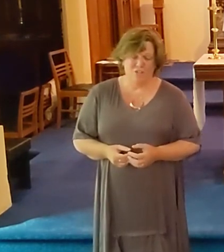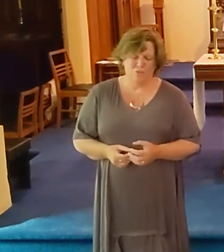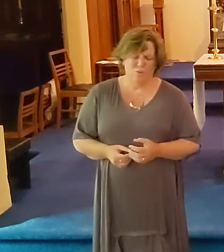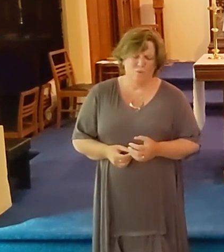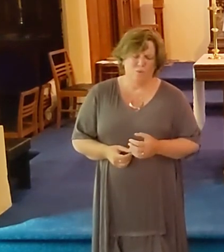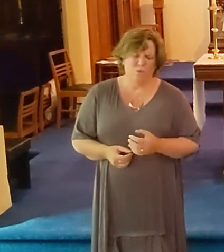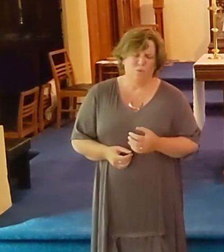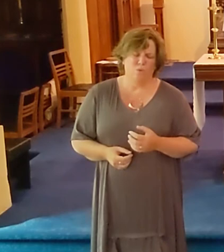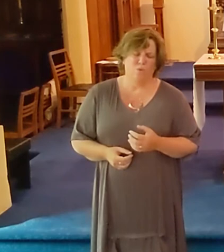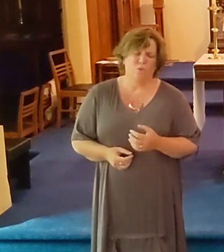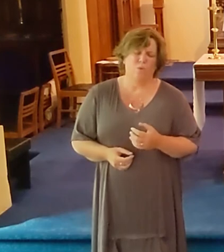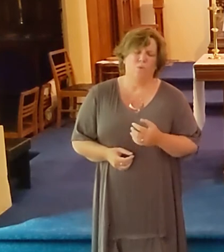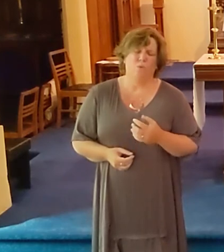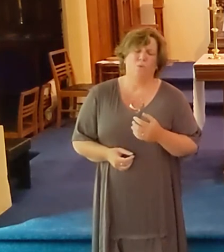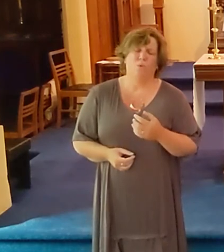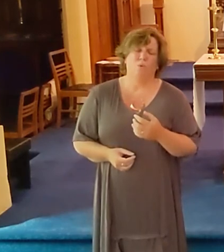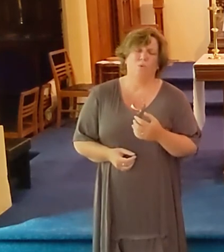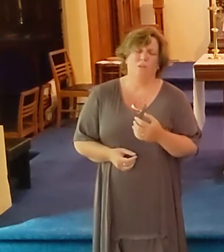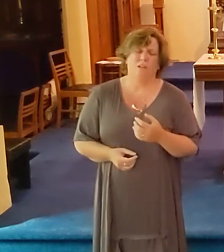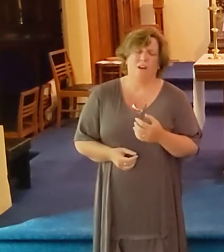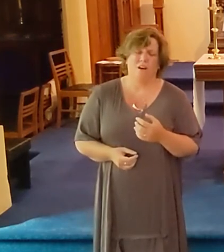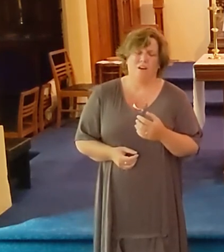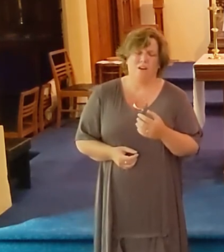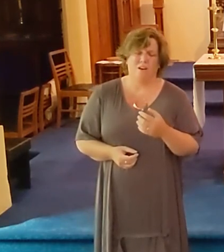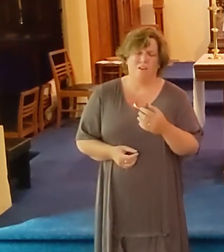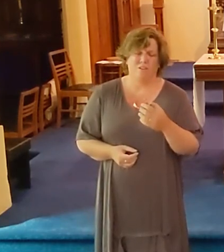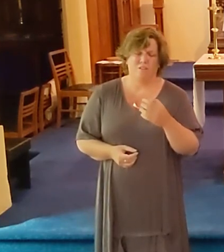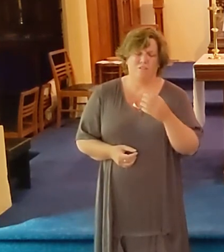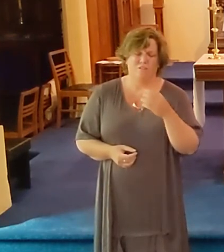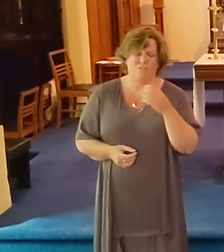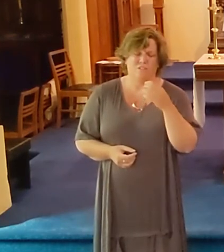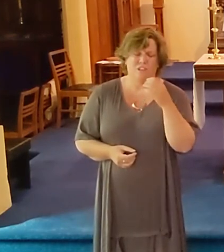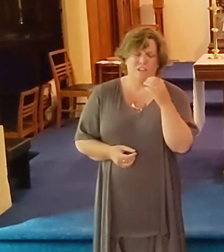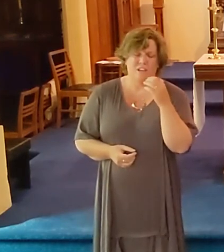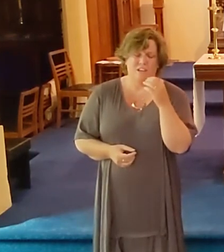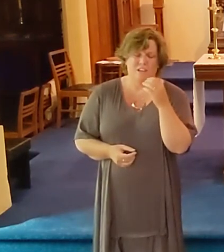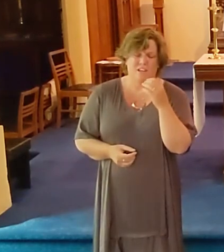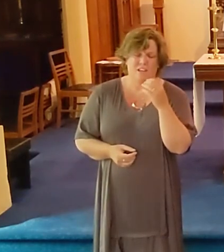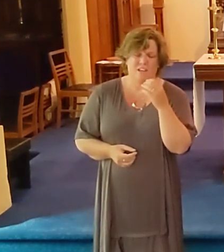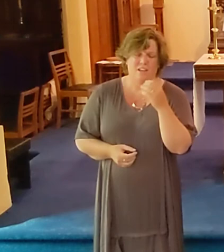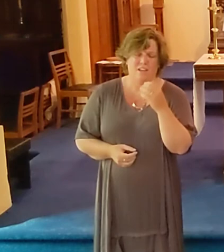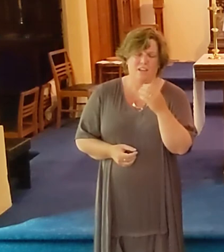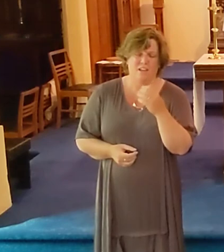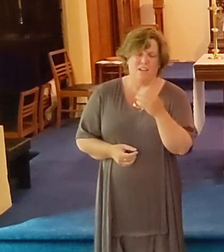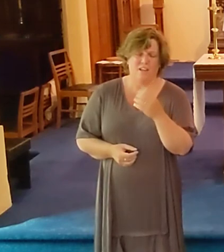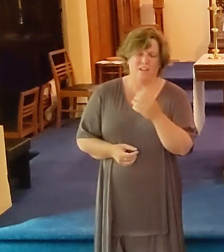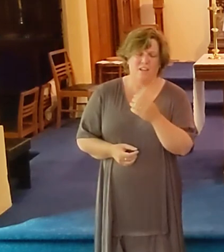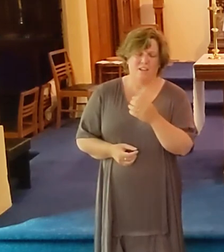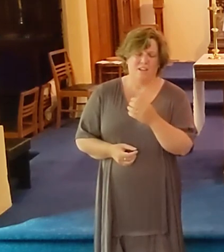my true love's hair